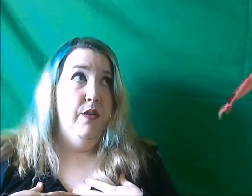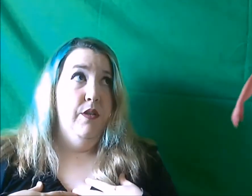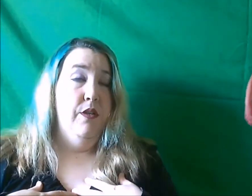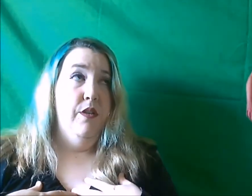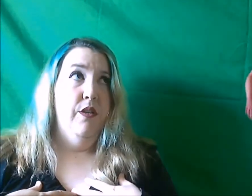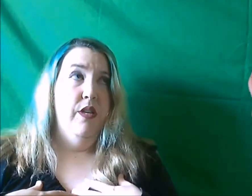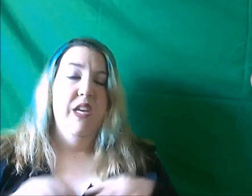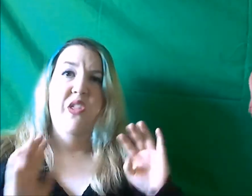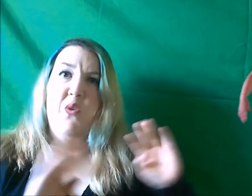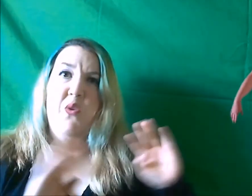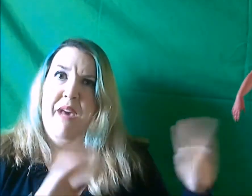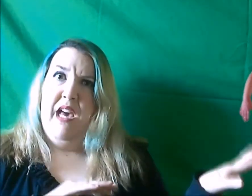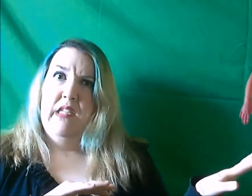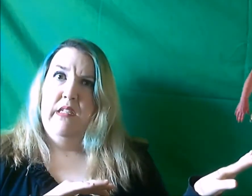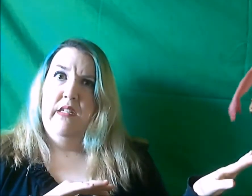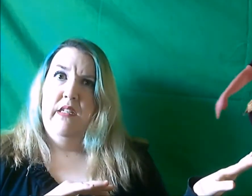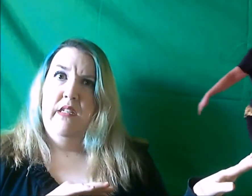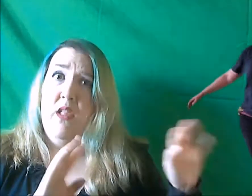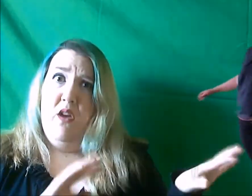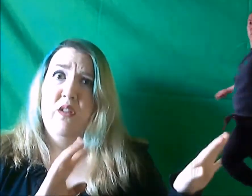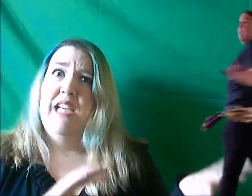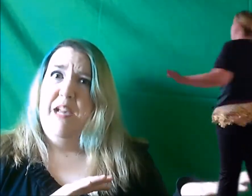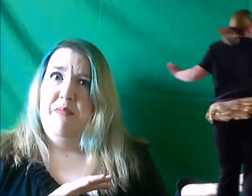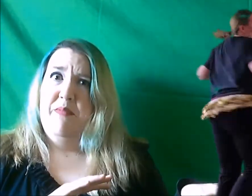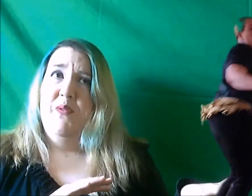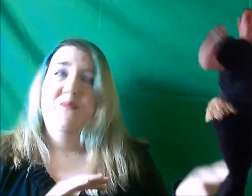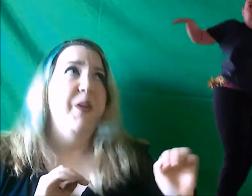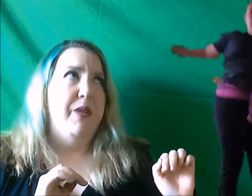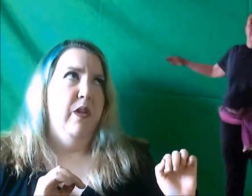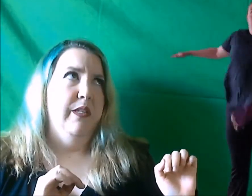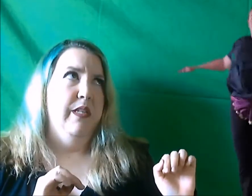In the way past. Long time ago. Very long time ago.